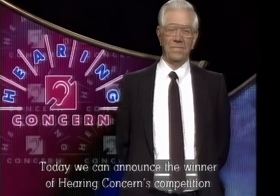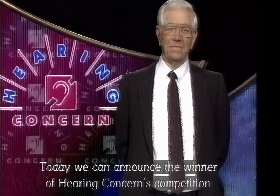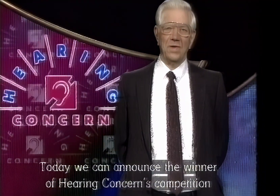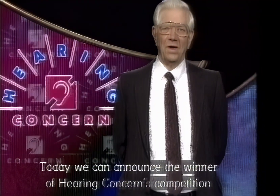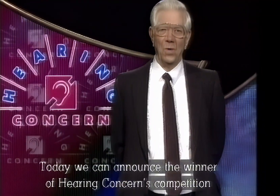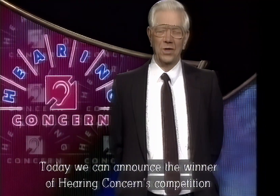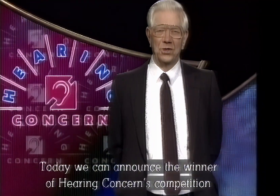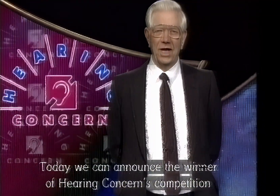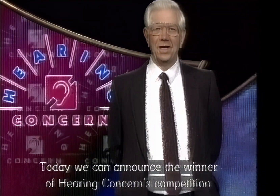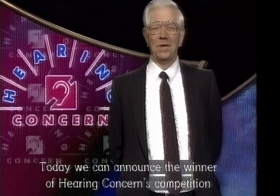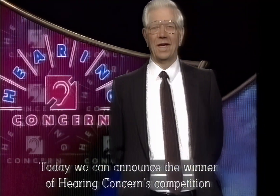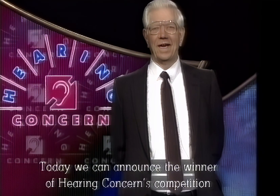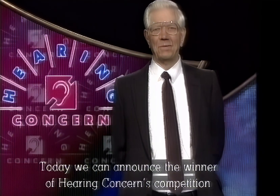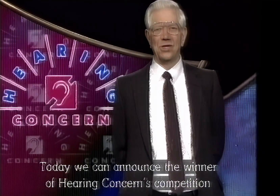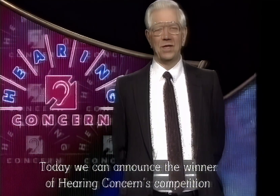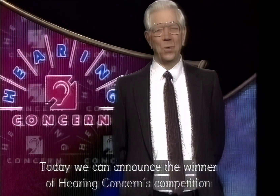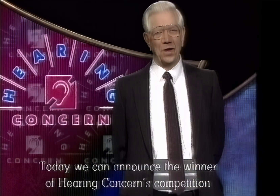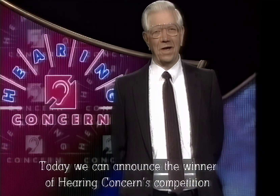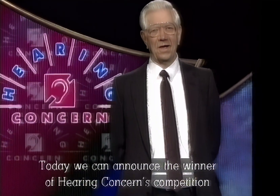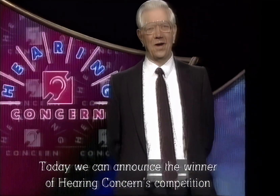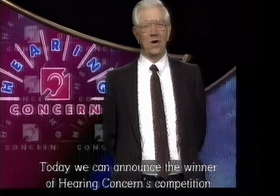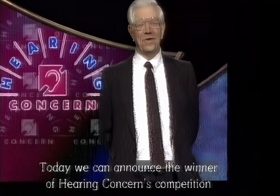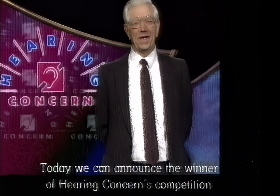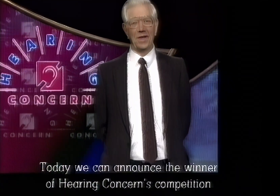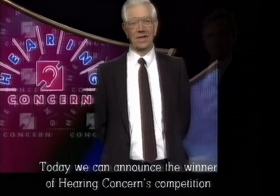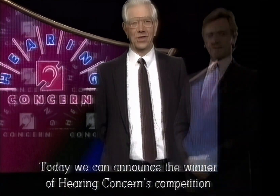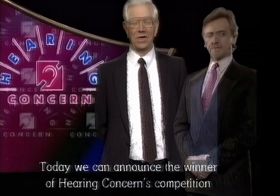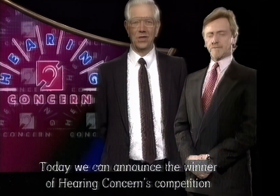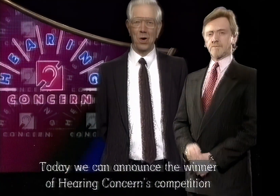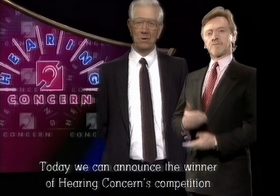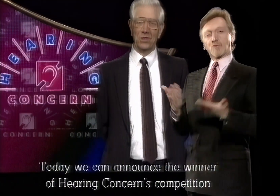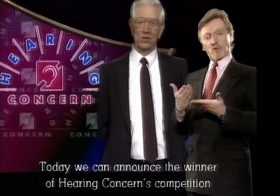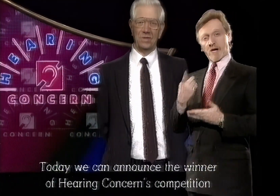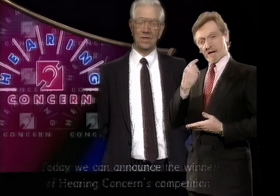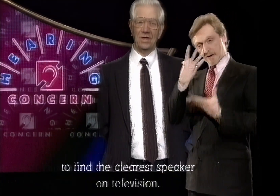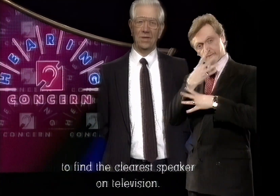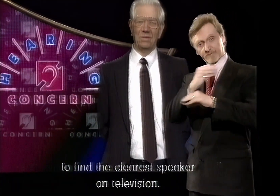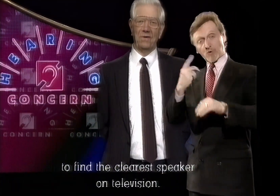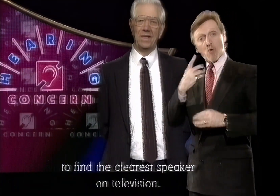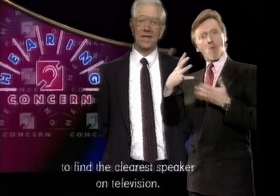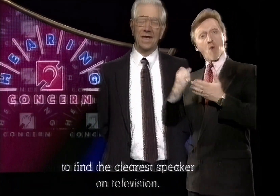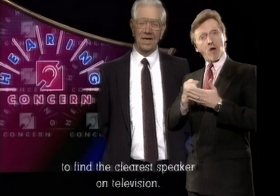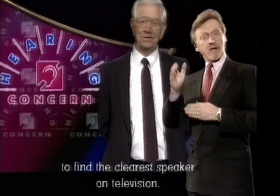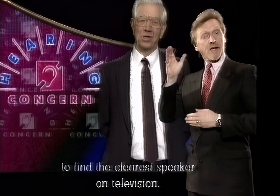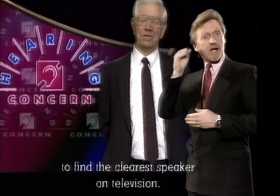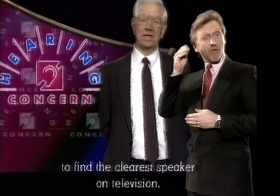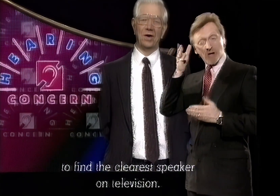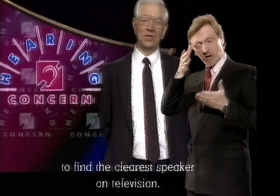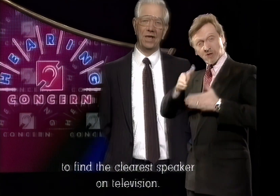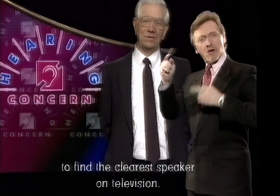Well, today we can announce the winner of Hearing Concerns Competition to find the clearest speaker on television.